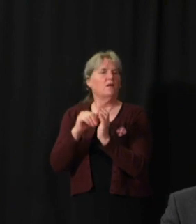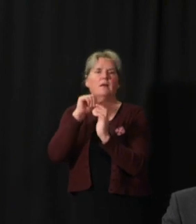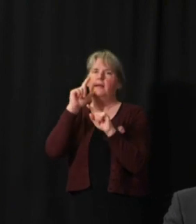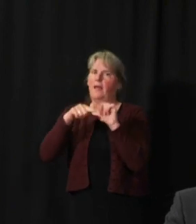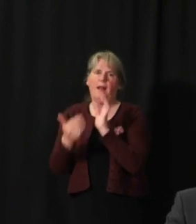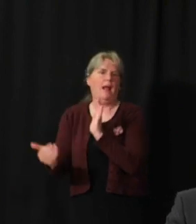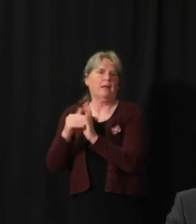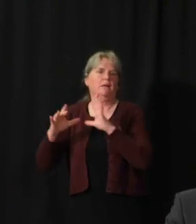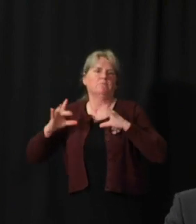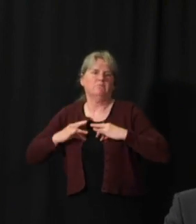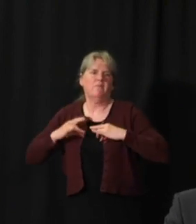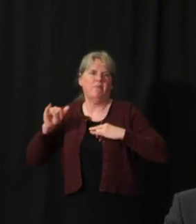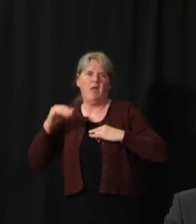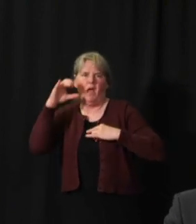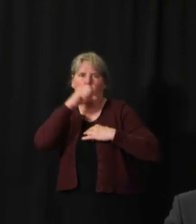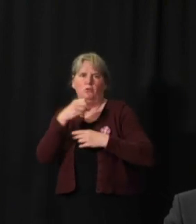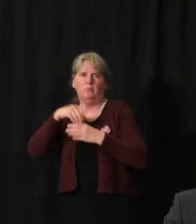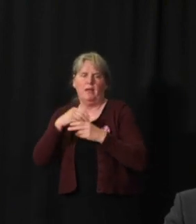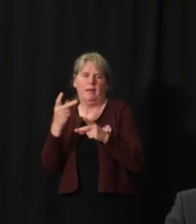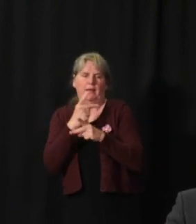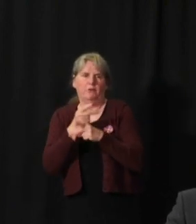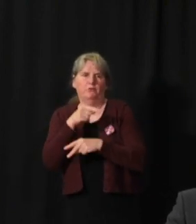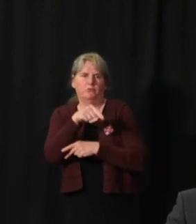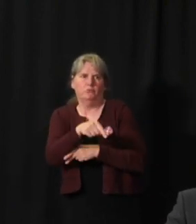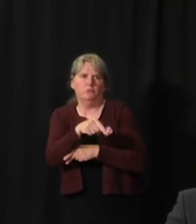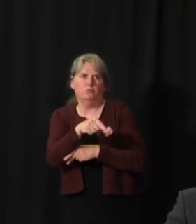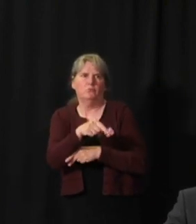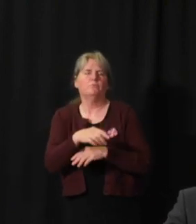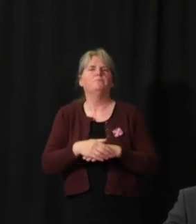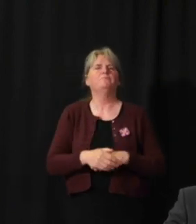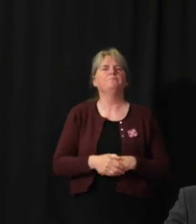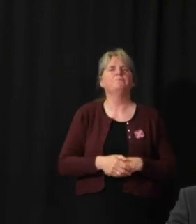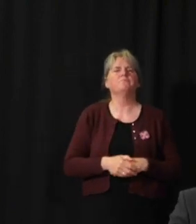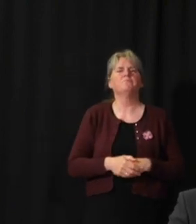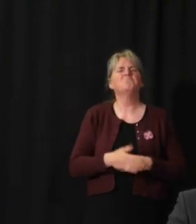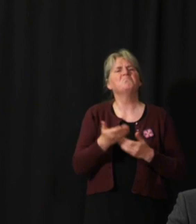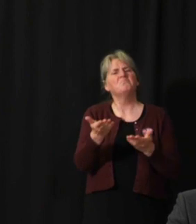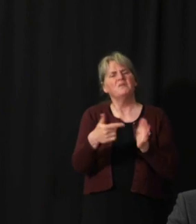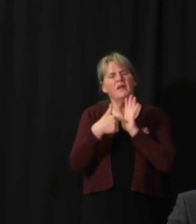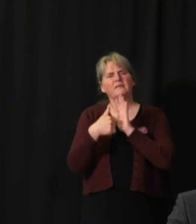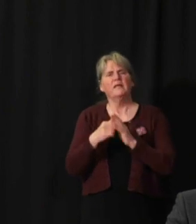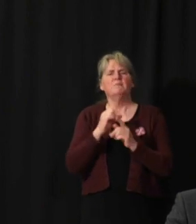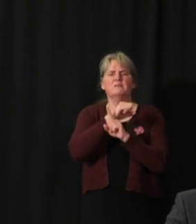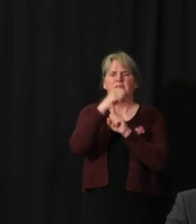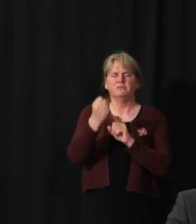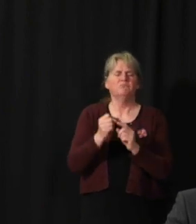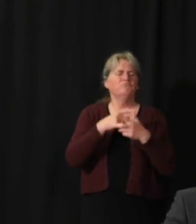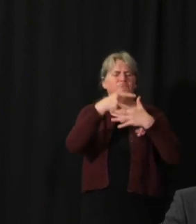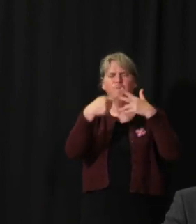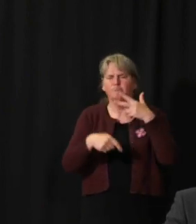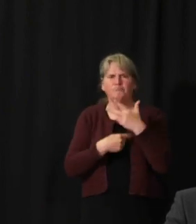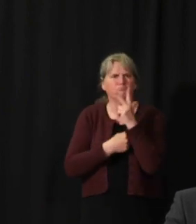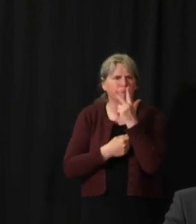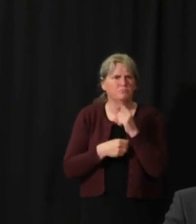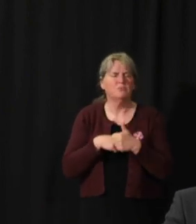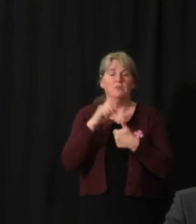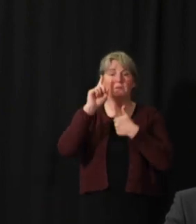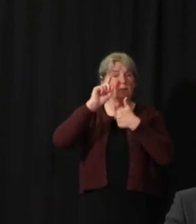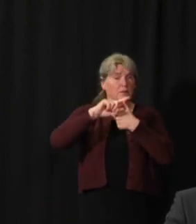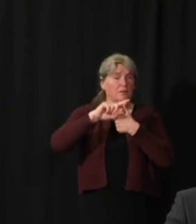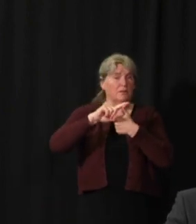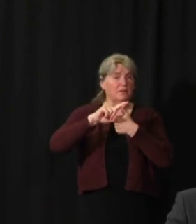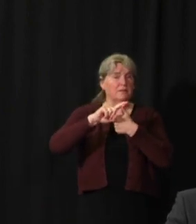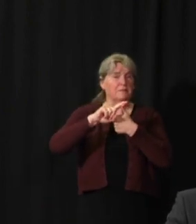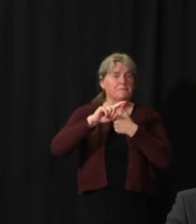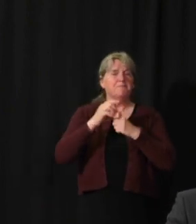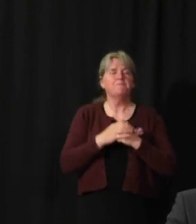So if we look at a number of different scenarios, and this goes back to some of the, again,